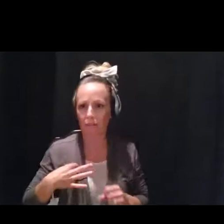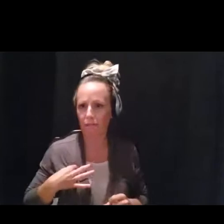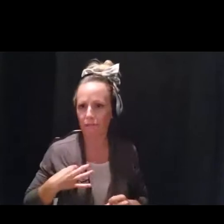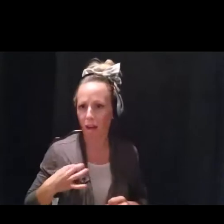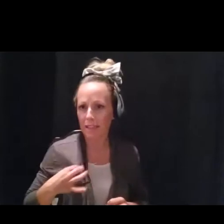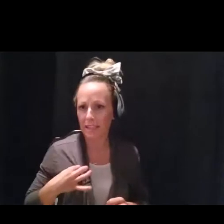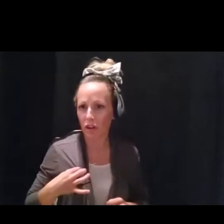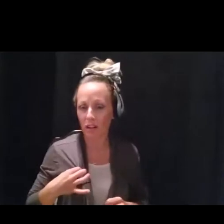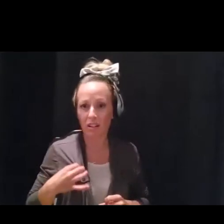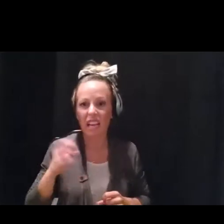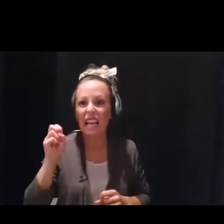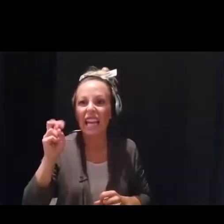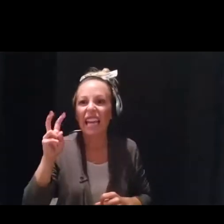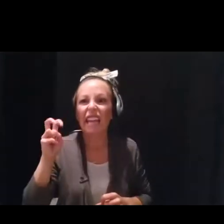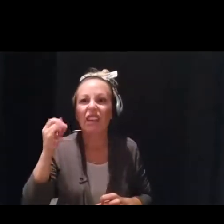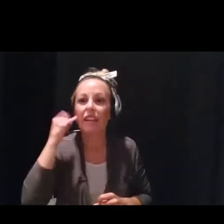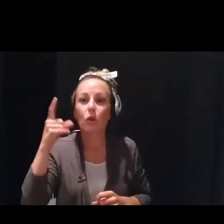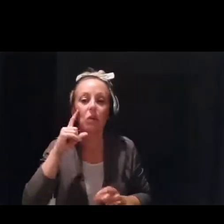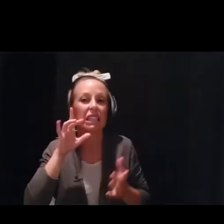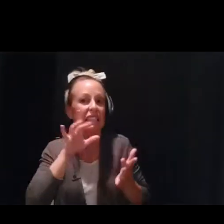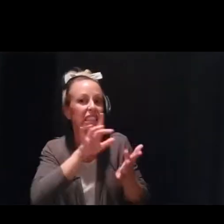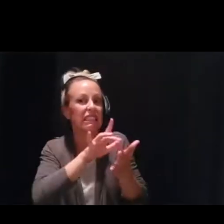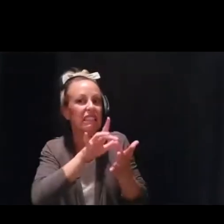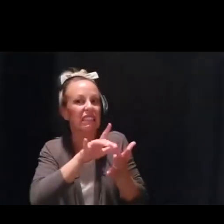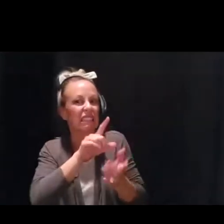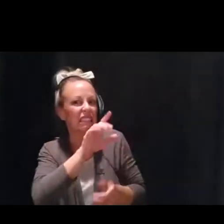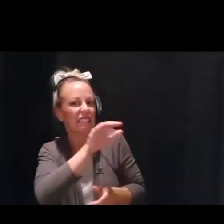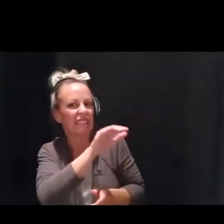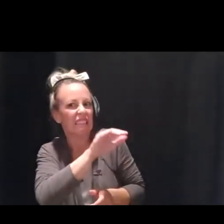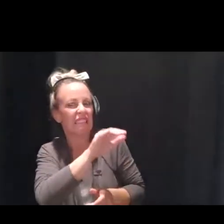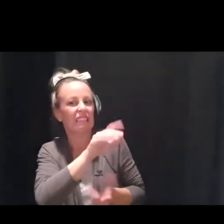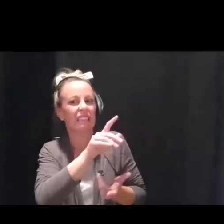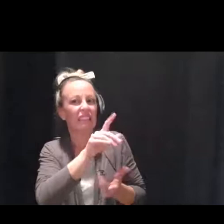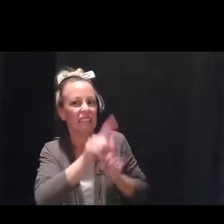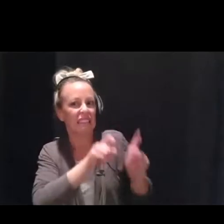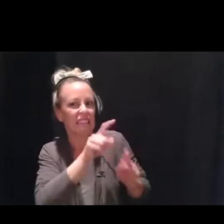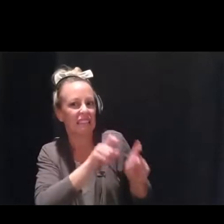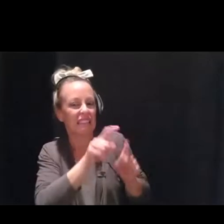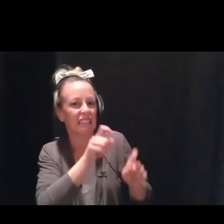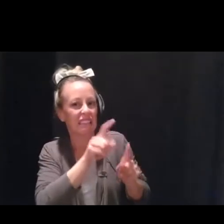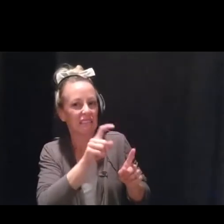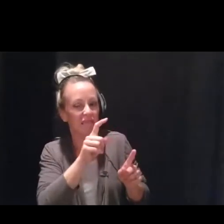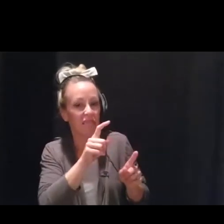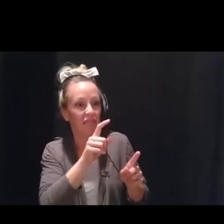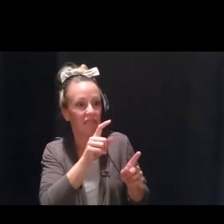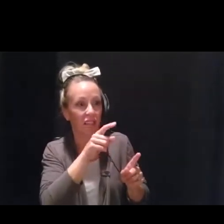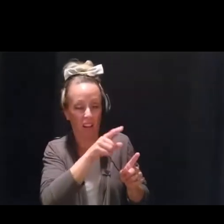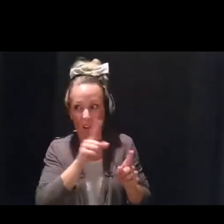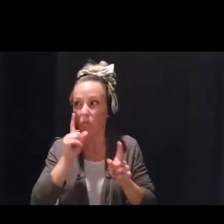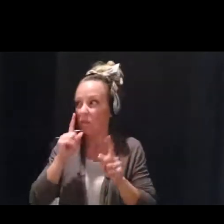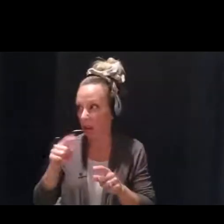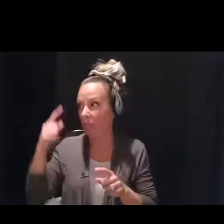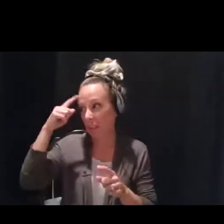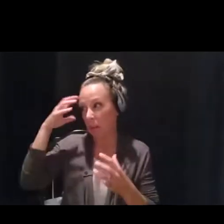if you even question whether or not what you're feeling and experiencing is truly a mental health issue, give us a